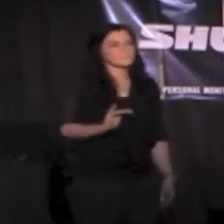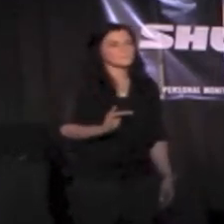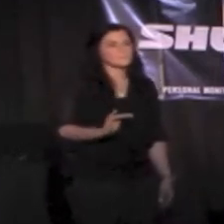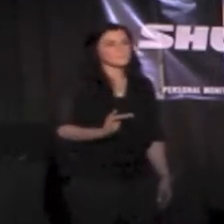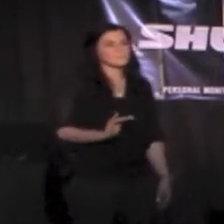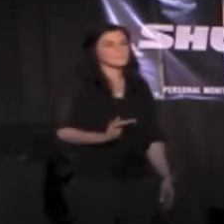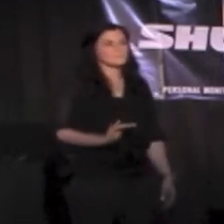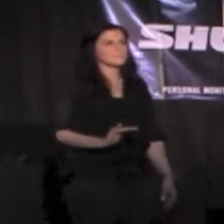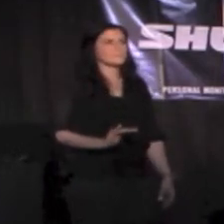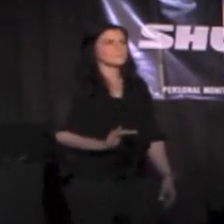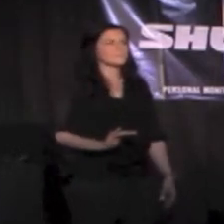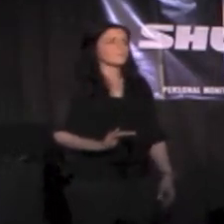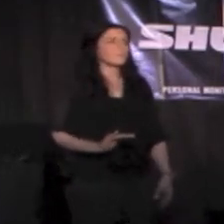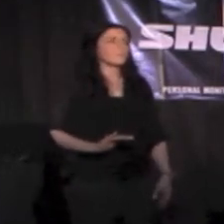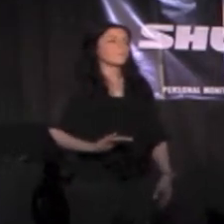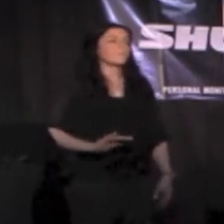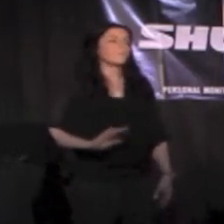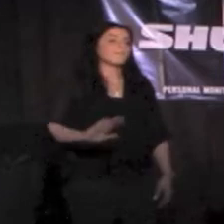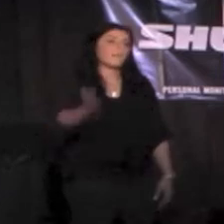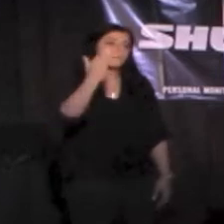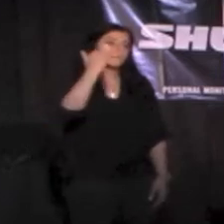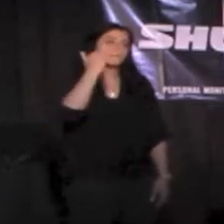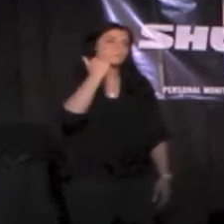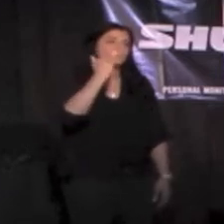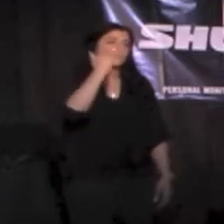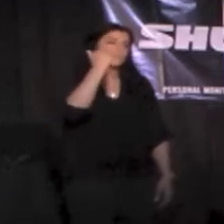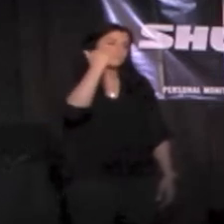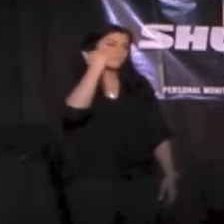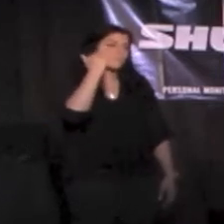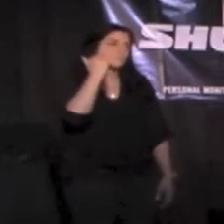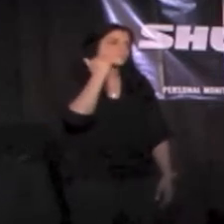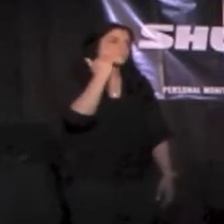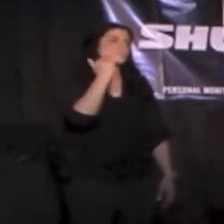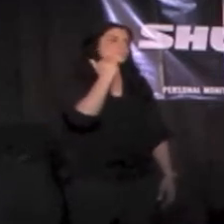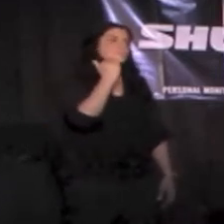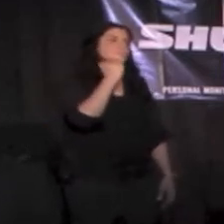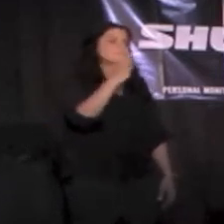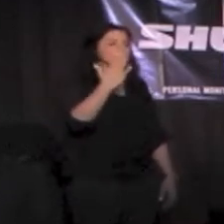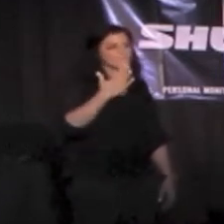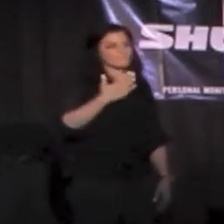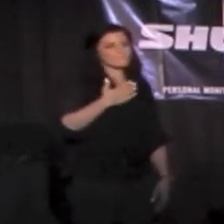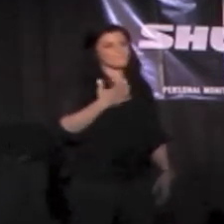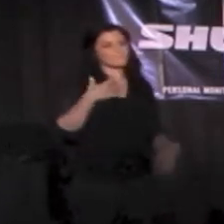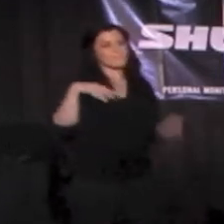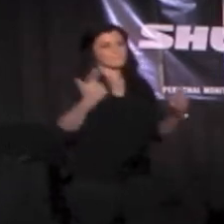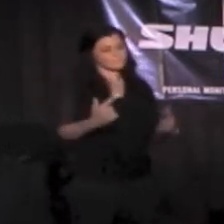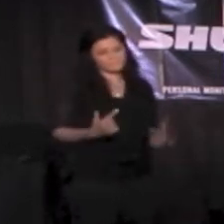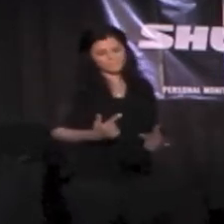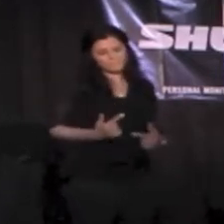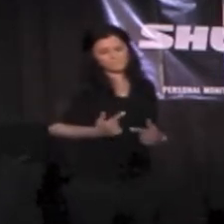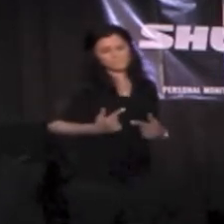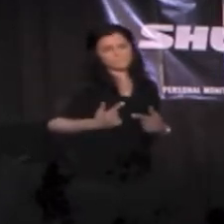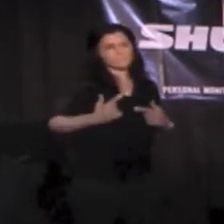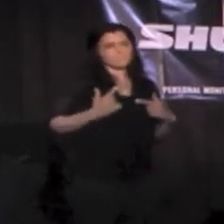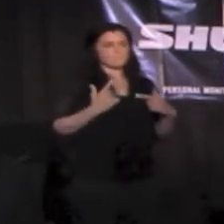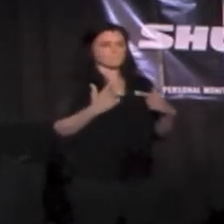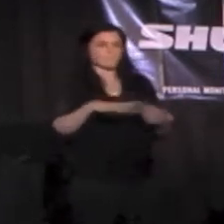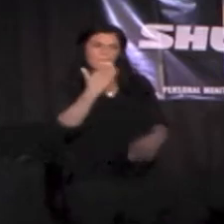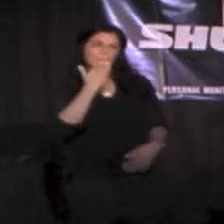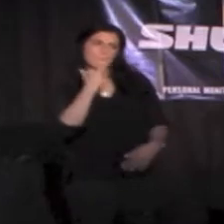All I know is that my life ain't bad I wouldn't change a